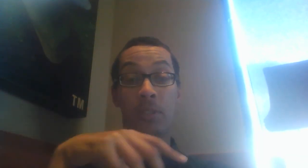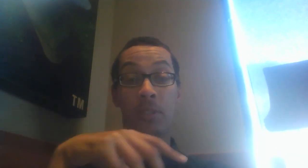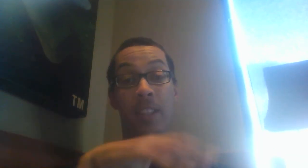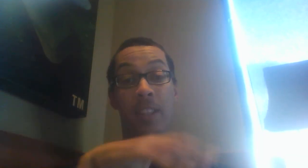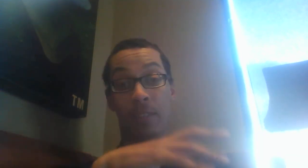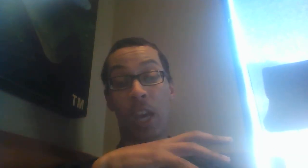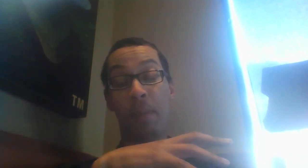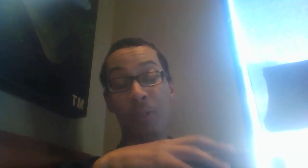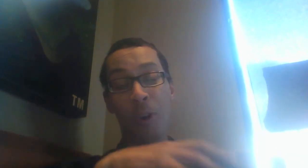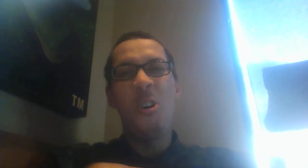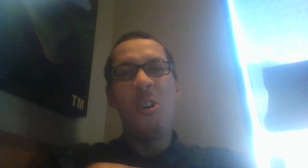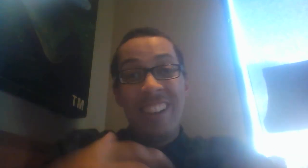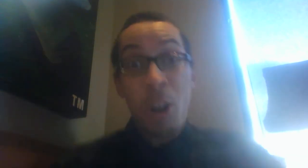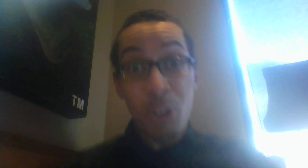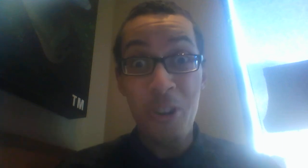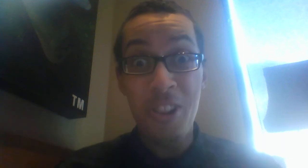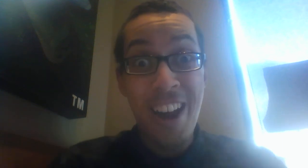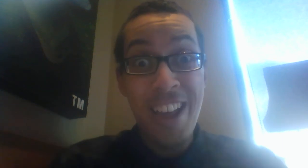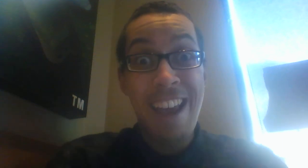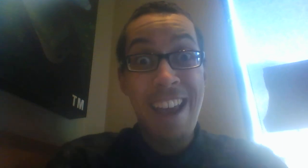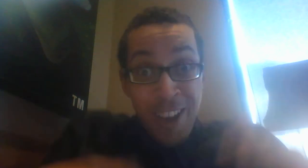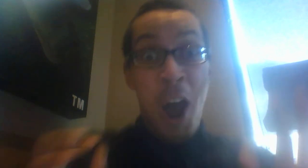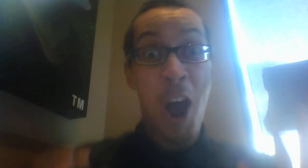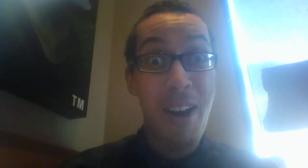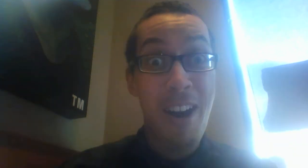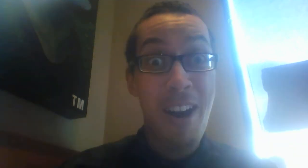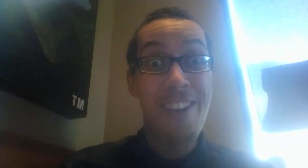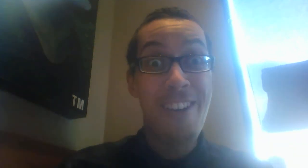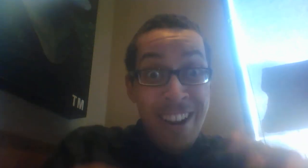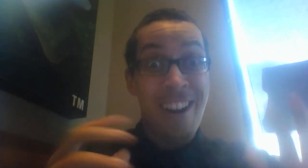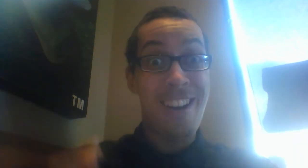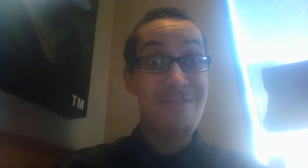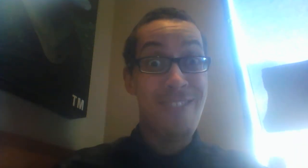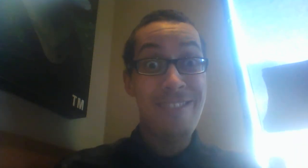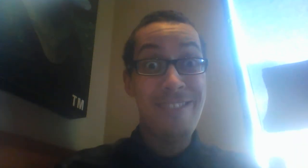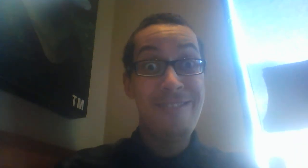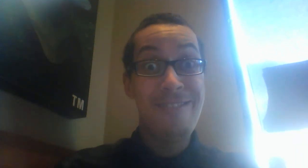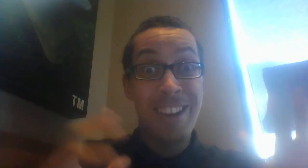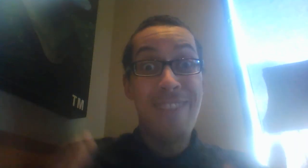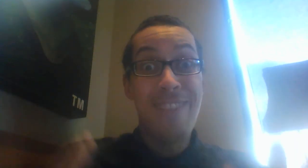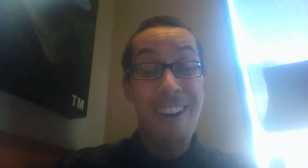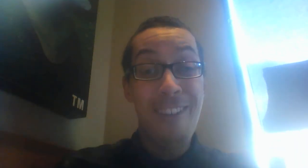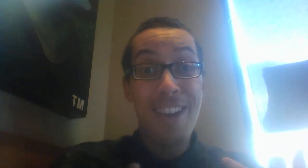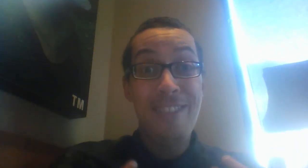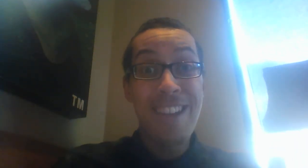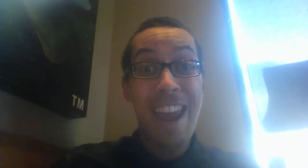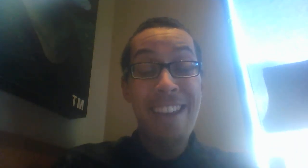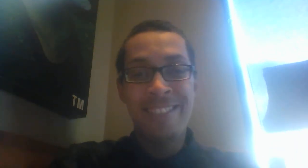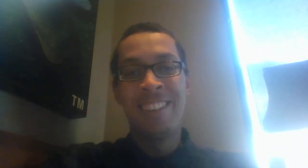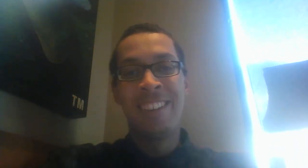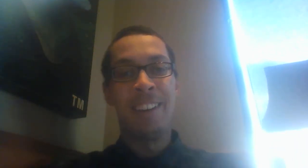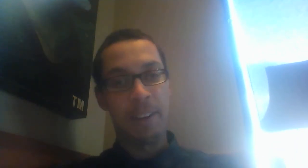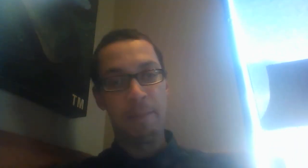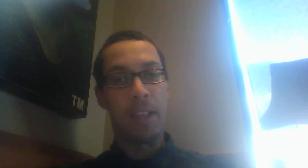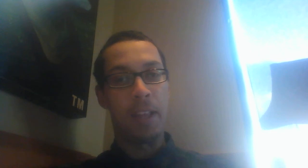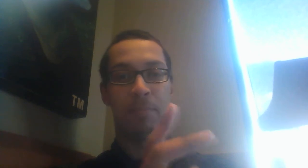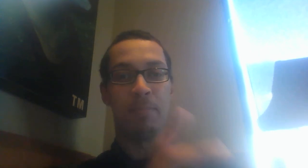also than James Corden, sort of like this. Oh my God, oh my God, look at me, I'm doing this. That's my